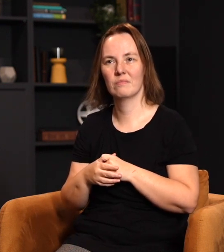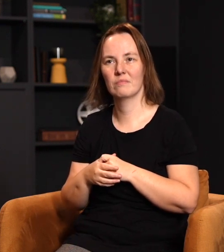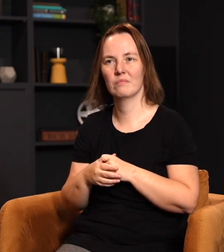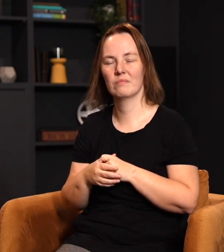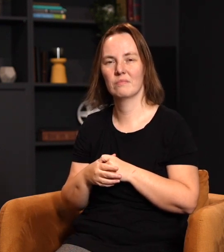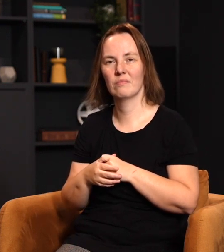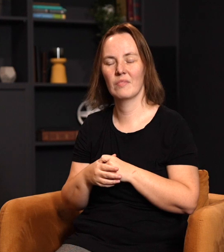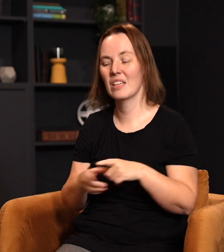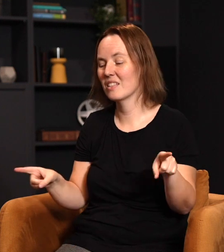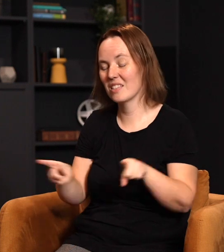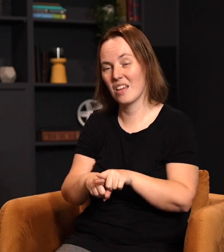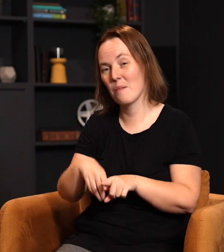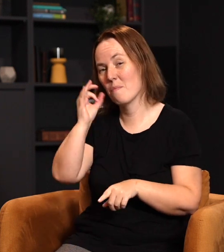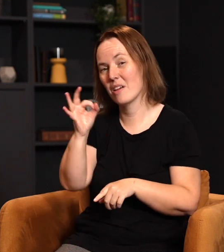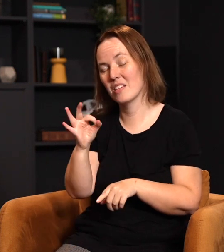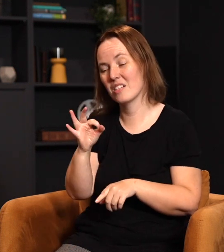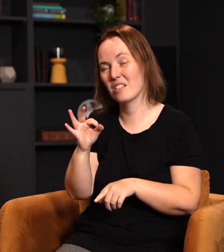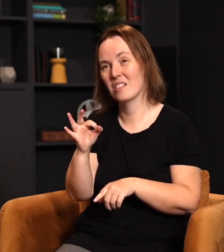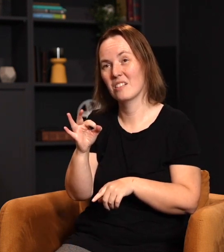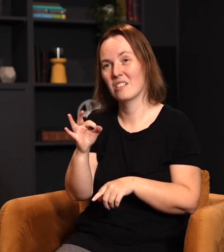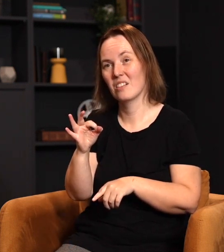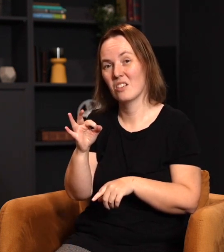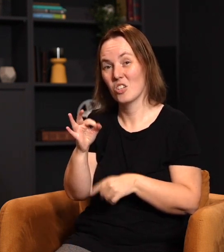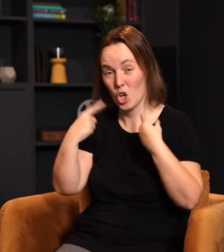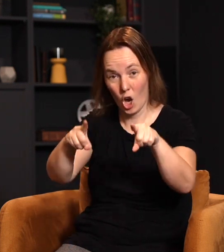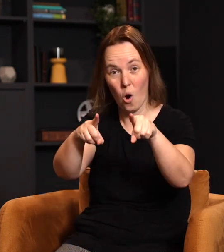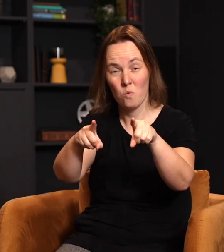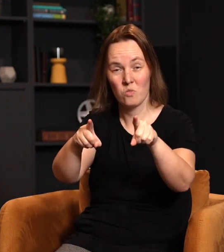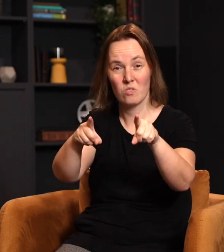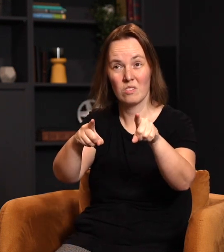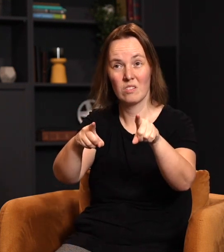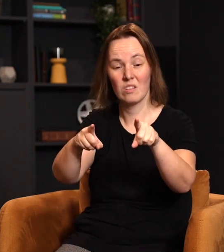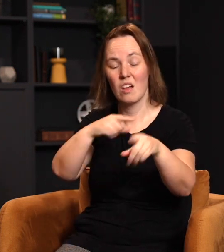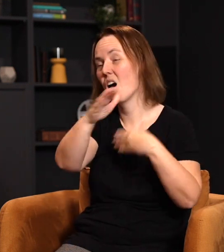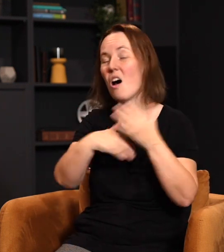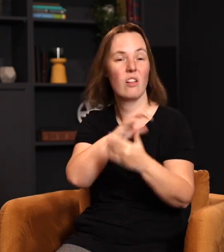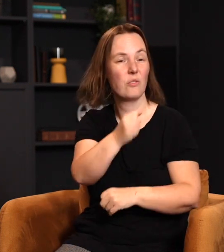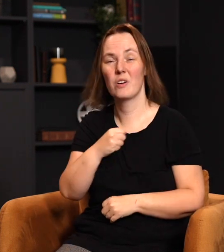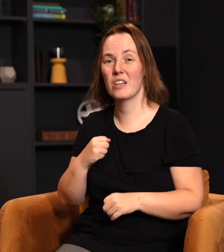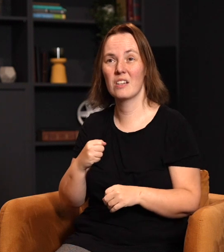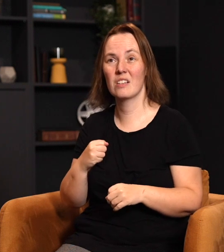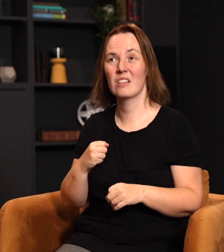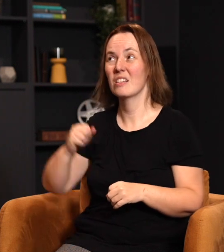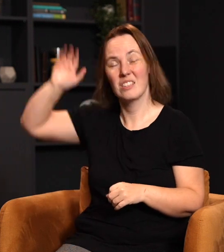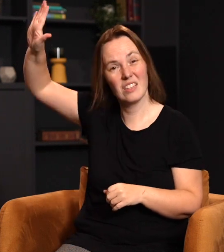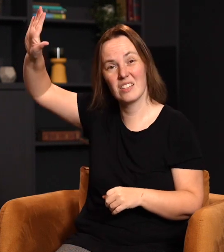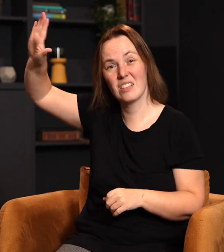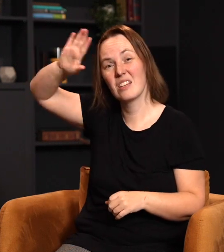But you see the same message here. What does he say? Therefore, go. All authority is mine. I have